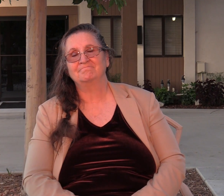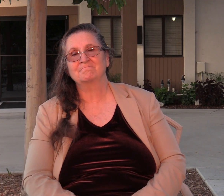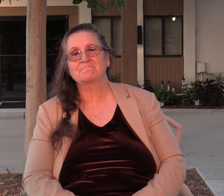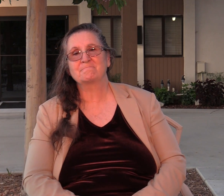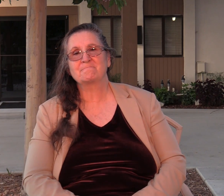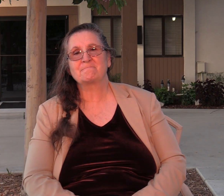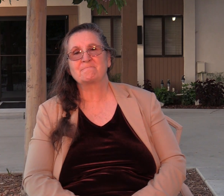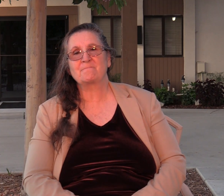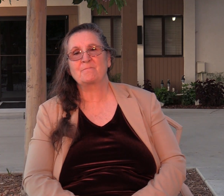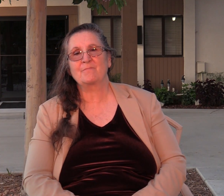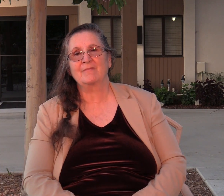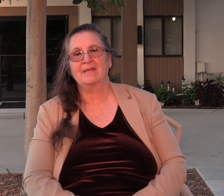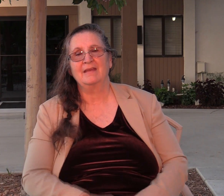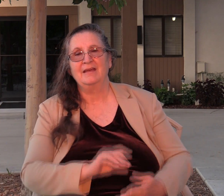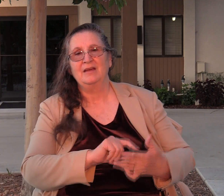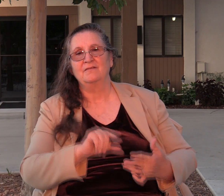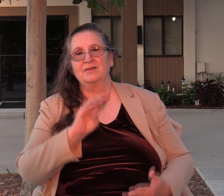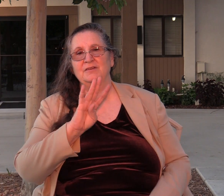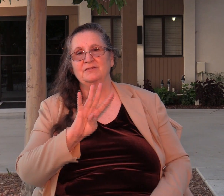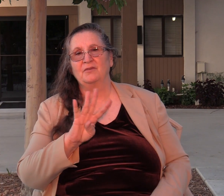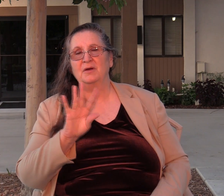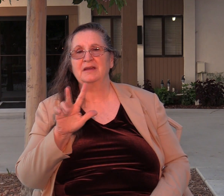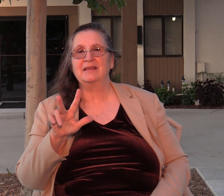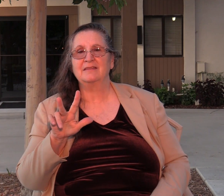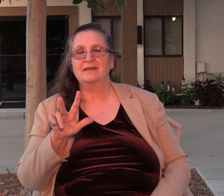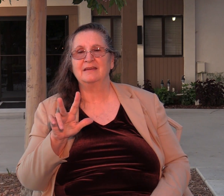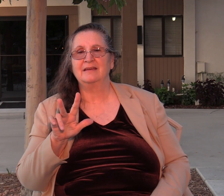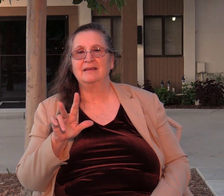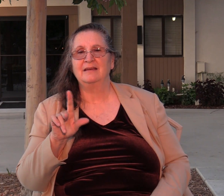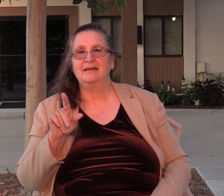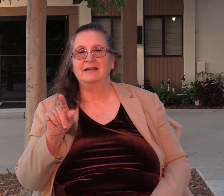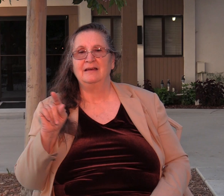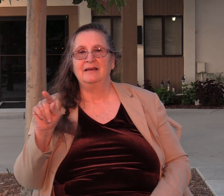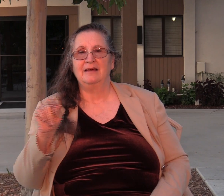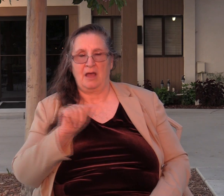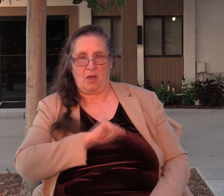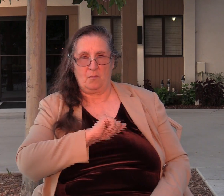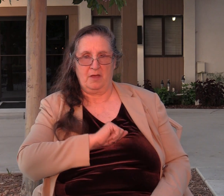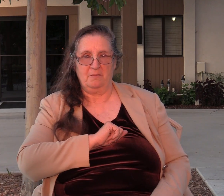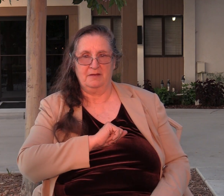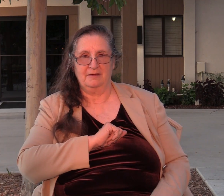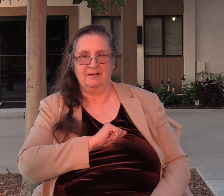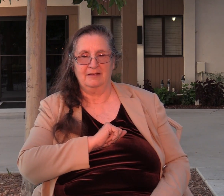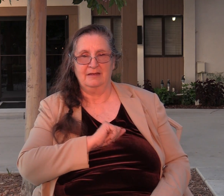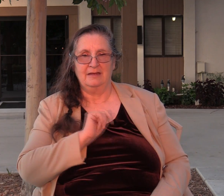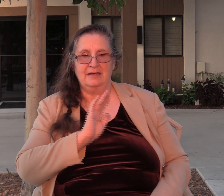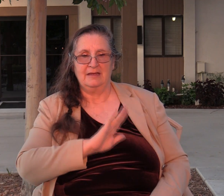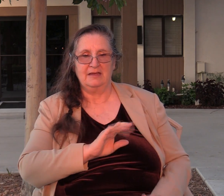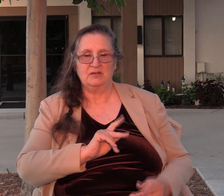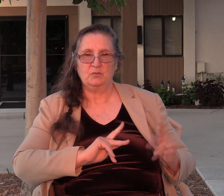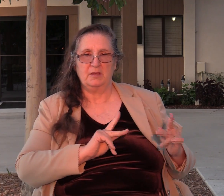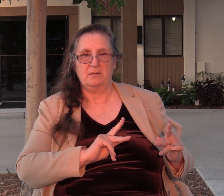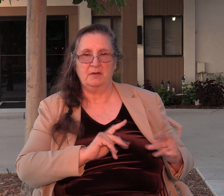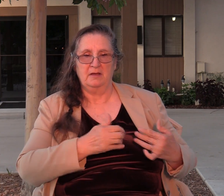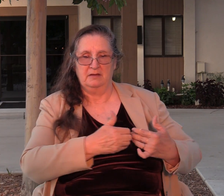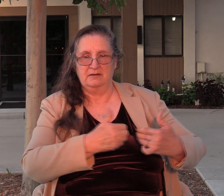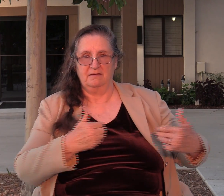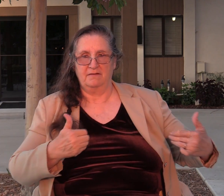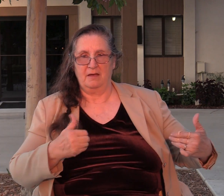Verse 43. So he, that is Abimelech, took his people. He divided them into three companies,